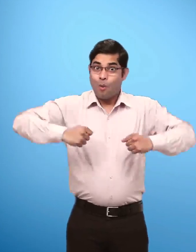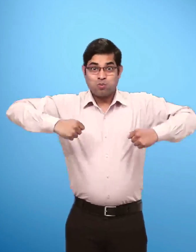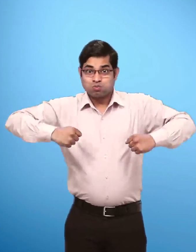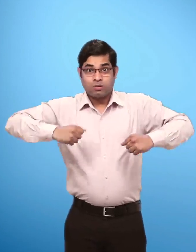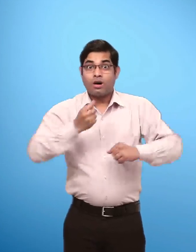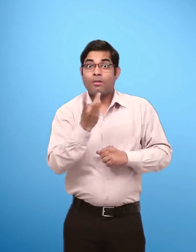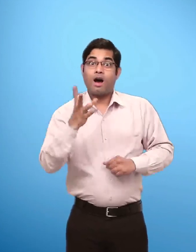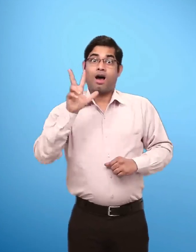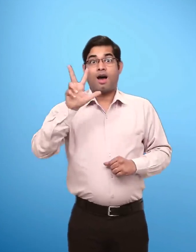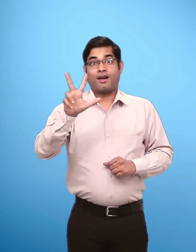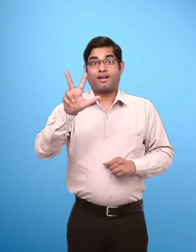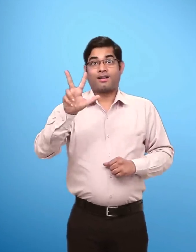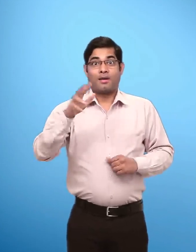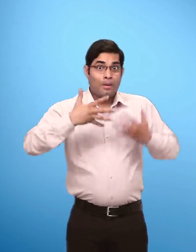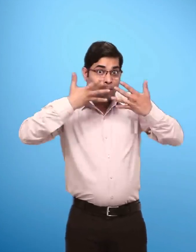rats Chains Chains Chase A cat